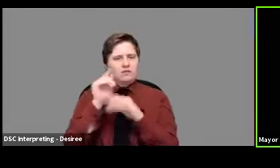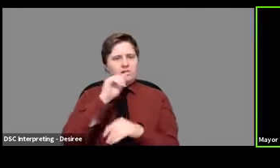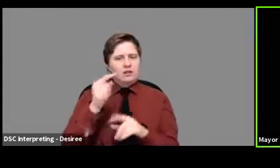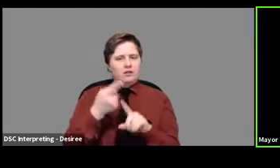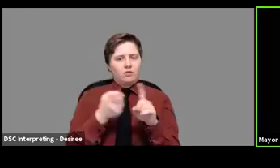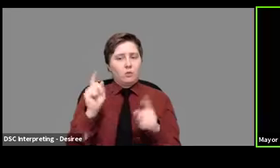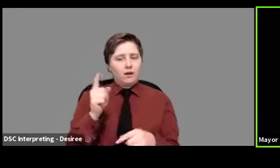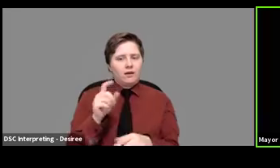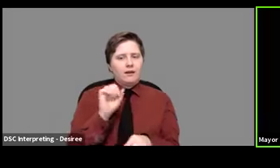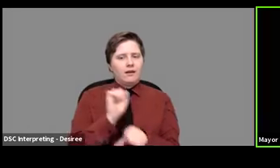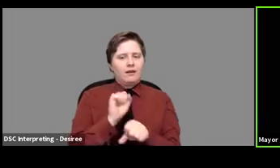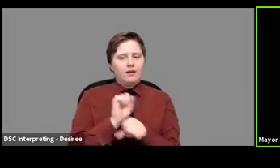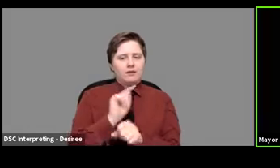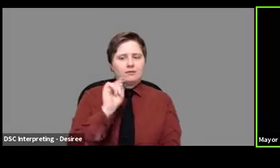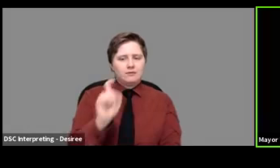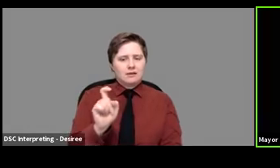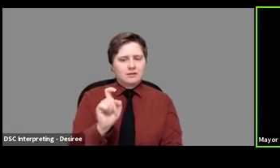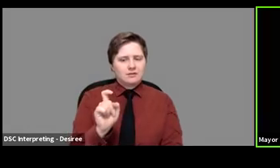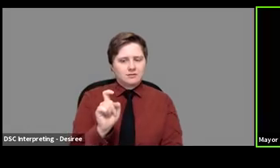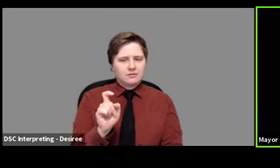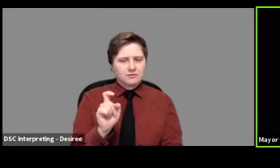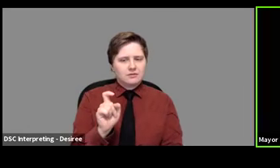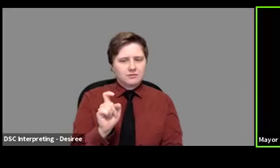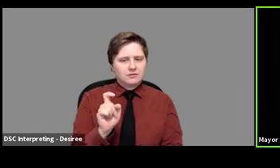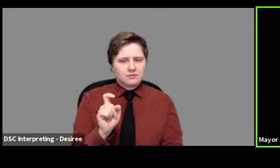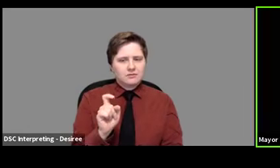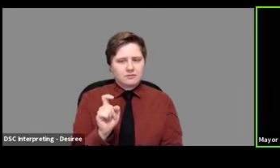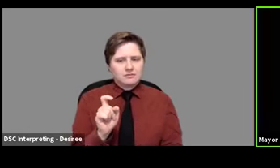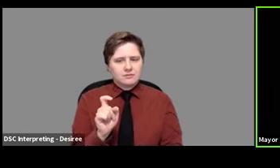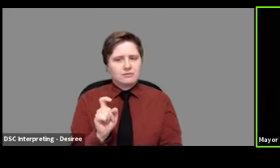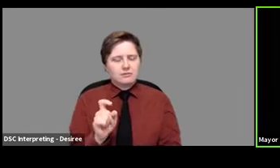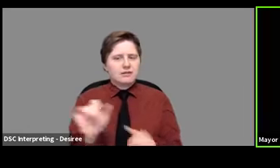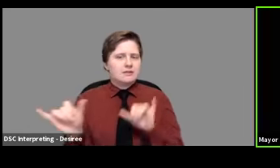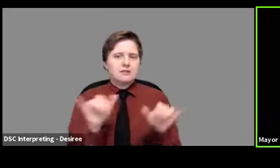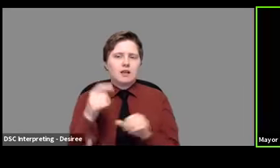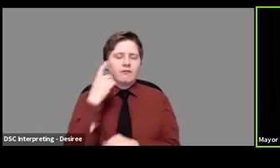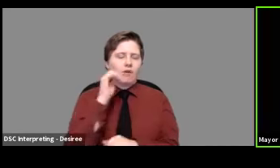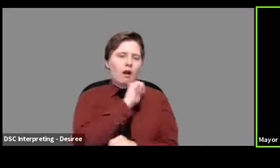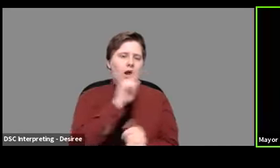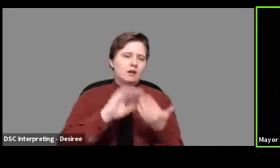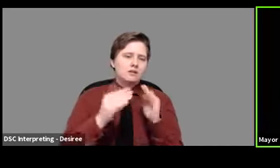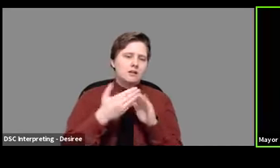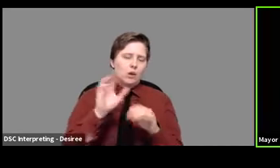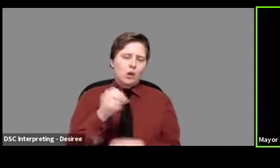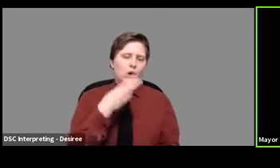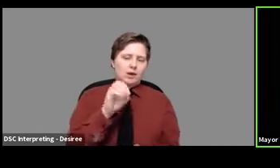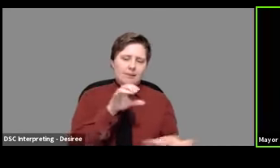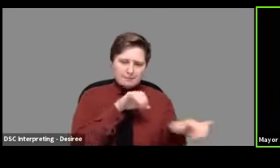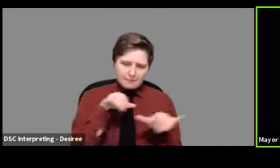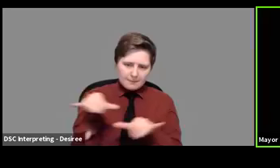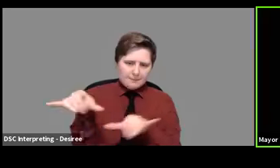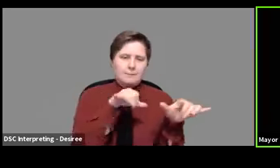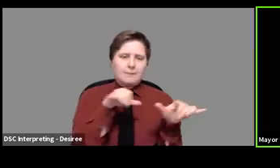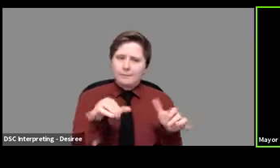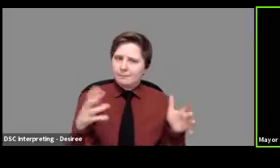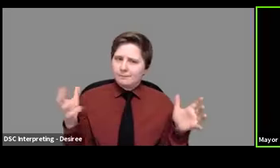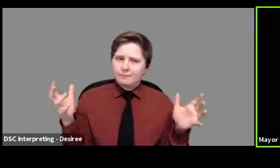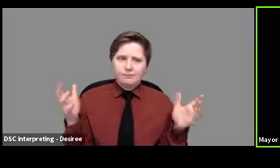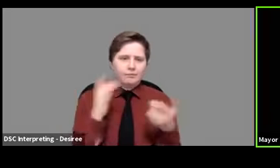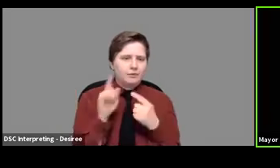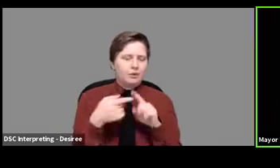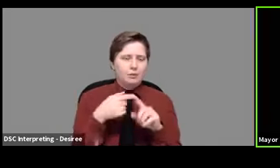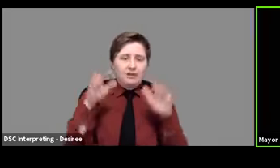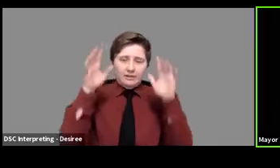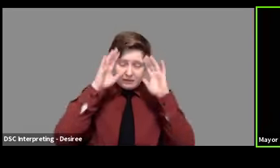income tax. And that's the same, uh, the same is true for all cities in Ohio. And when the